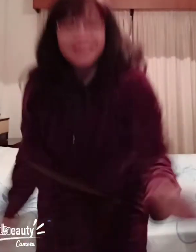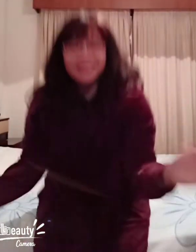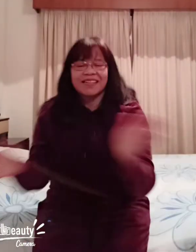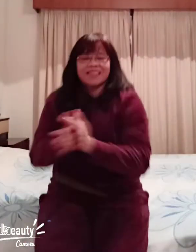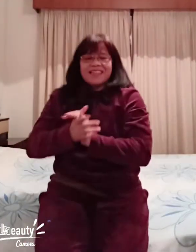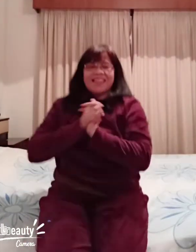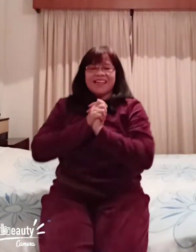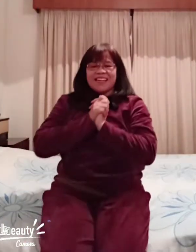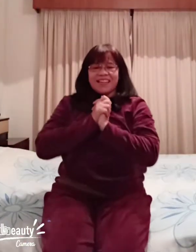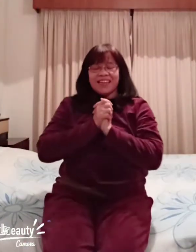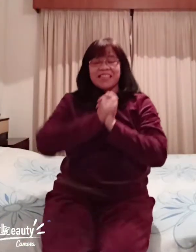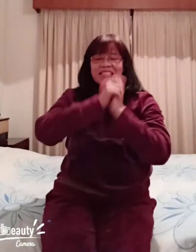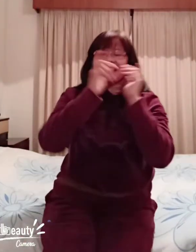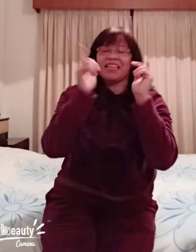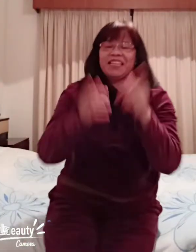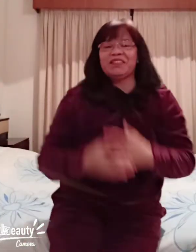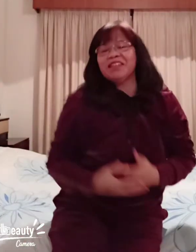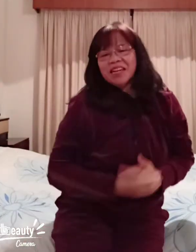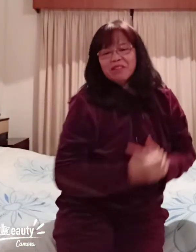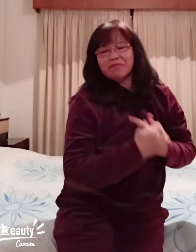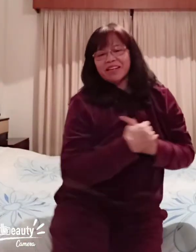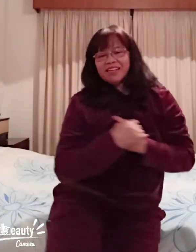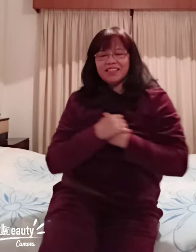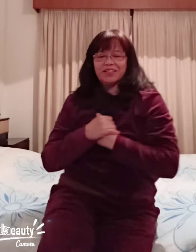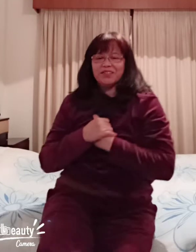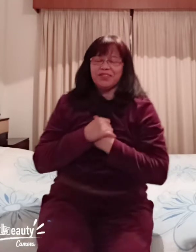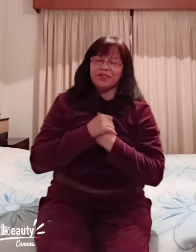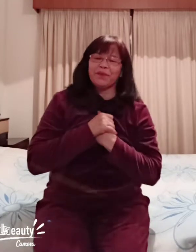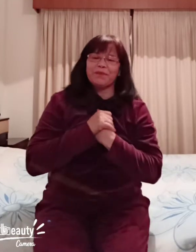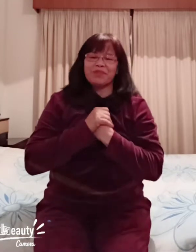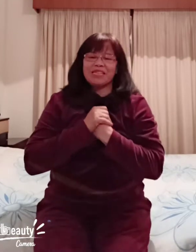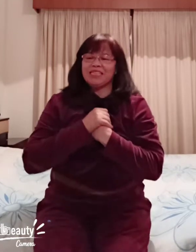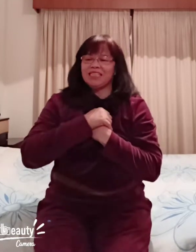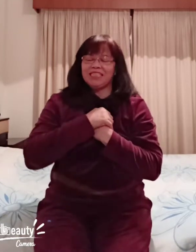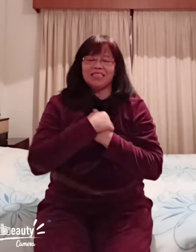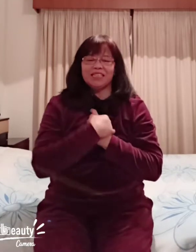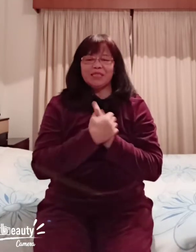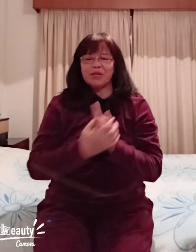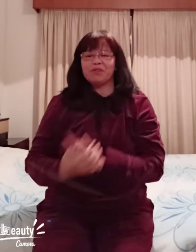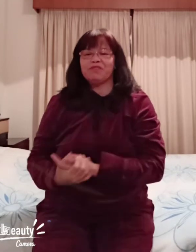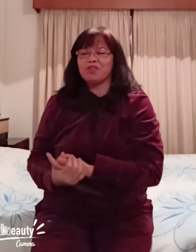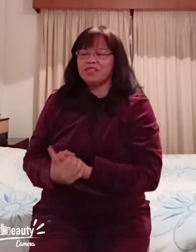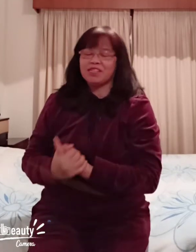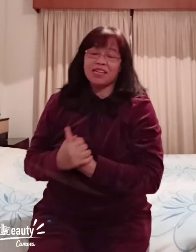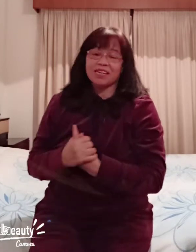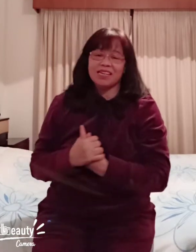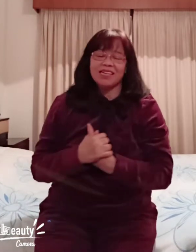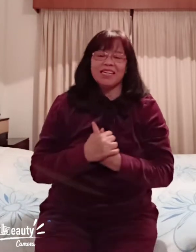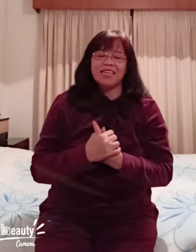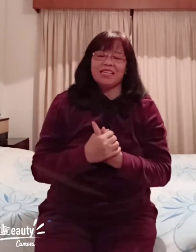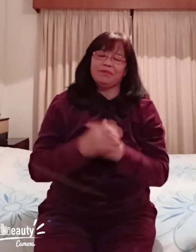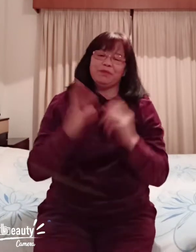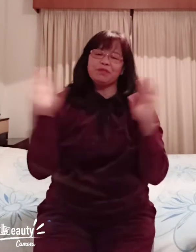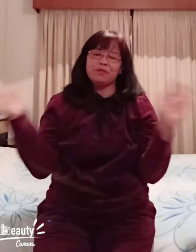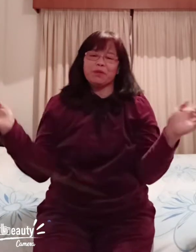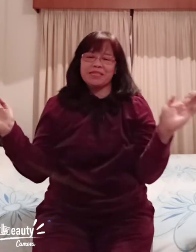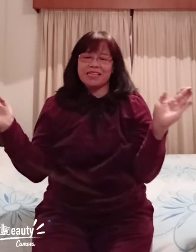kaya nga guys isali nyo na yung mga anak nyo the criteria of judging 50%